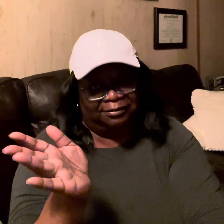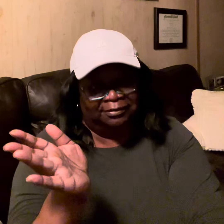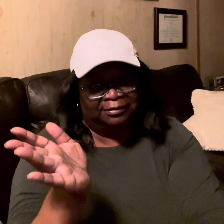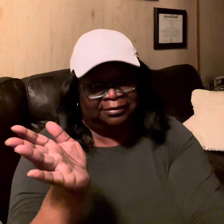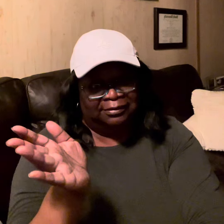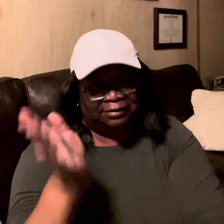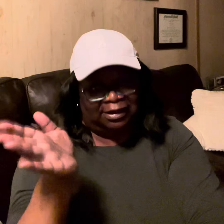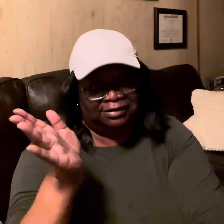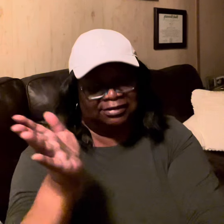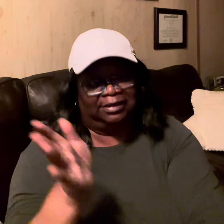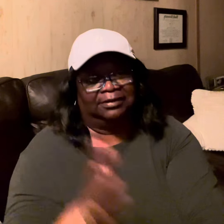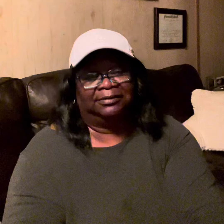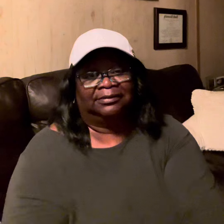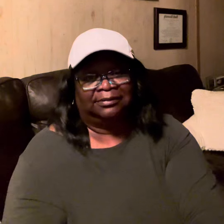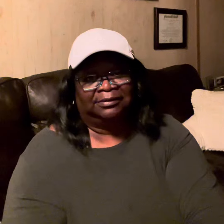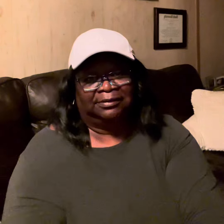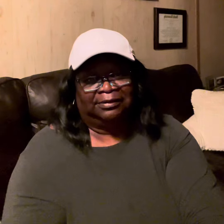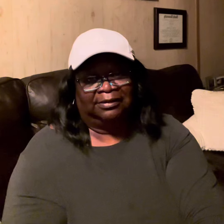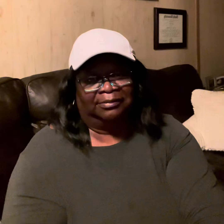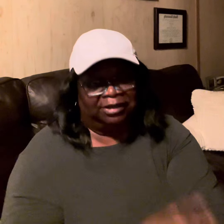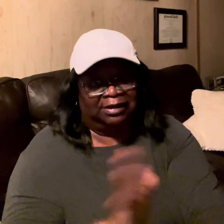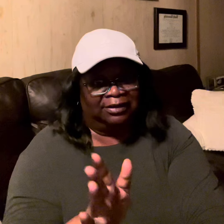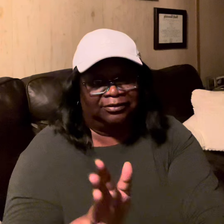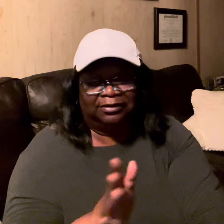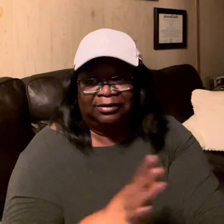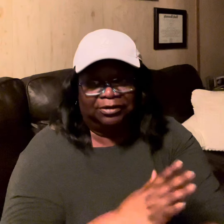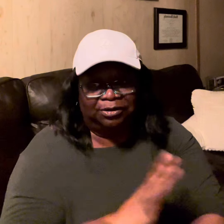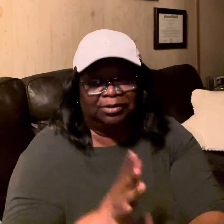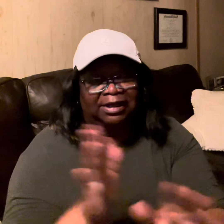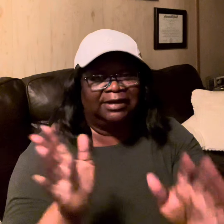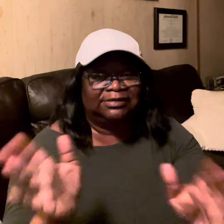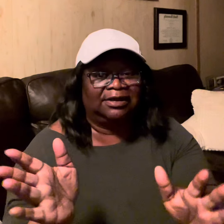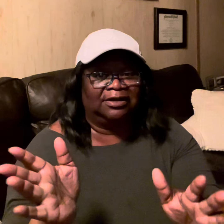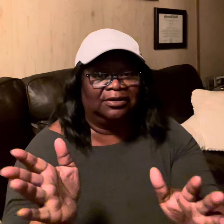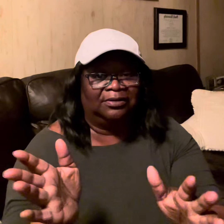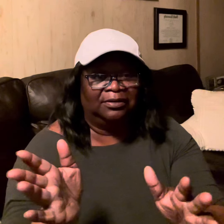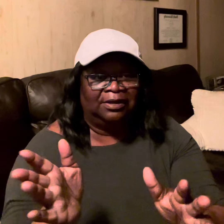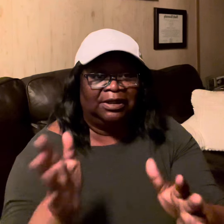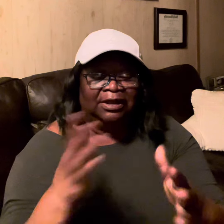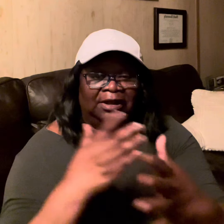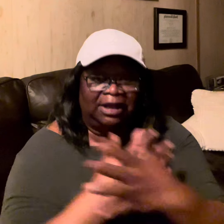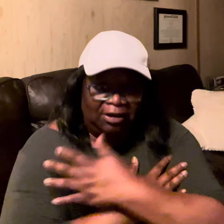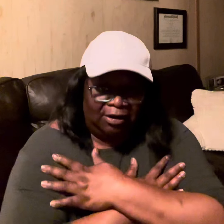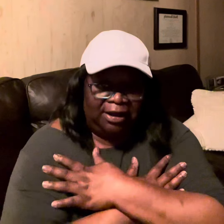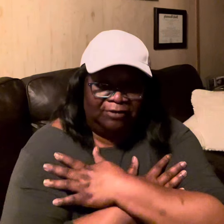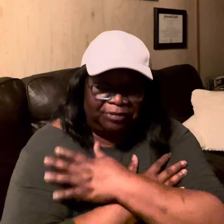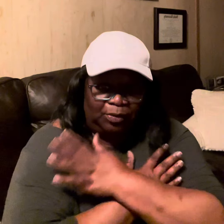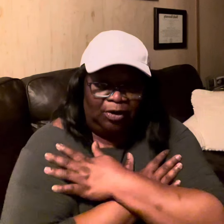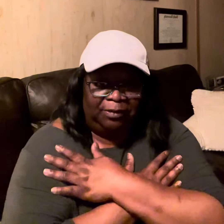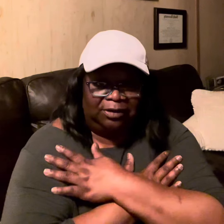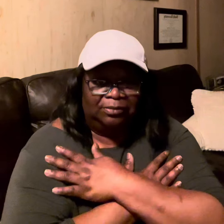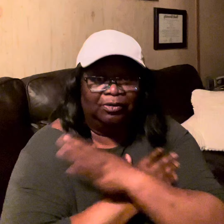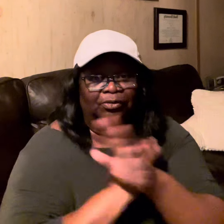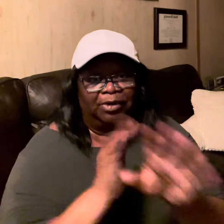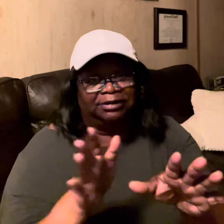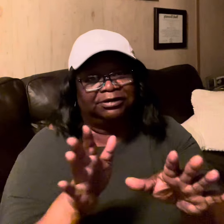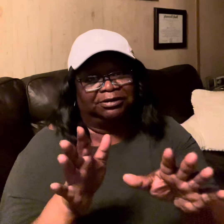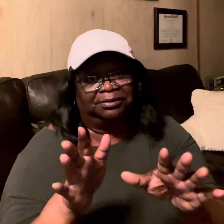that's it because you can't tell every woman what to do